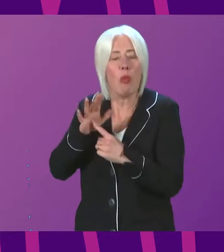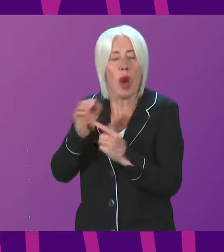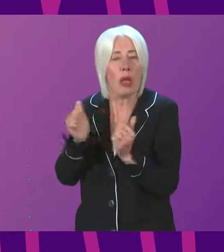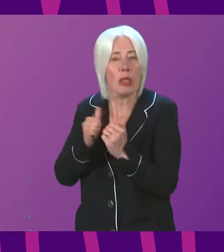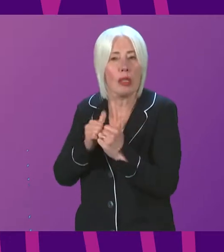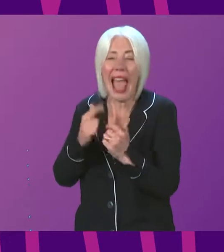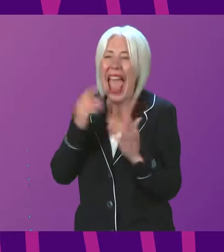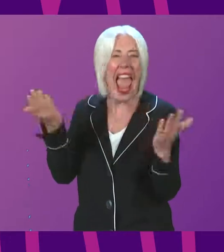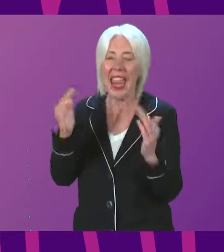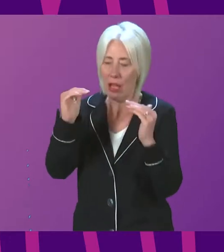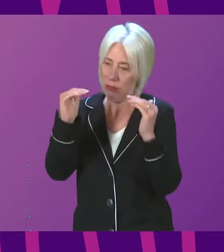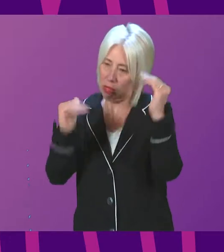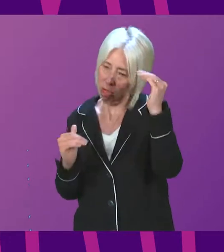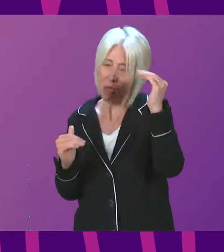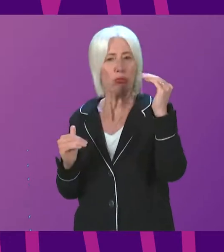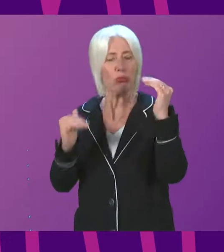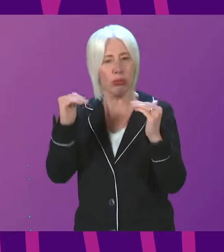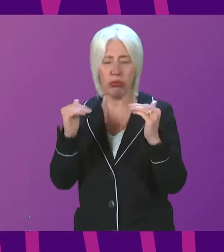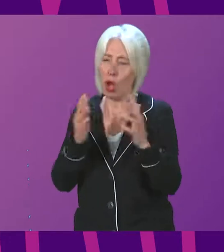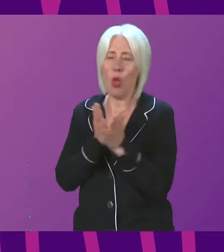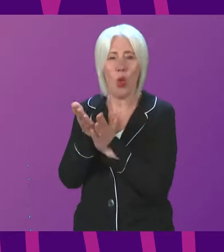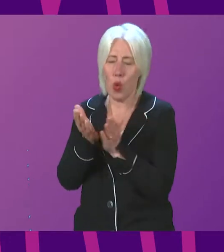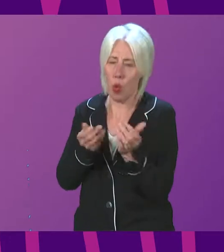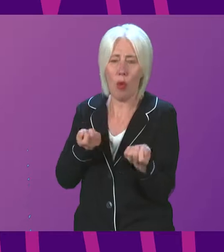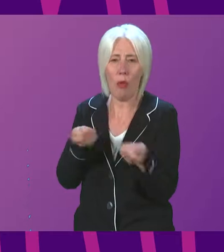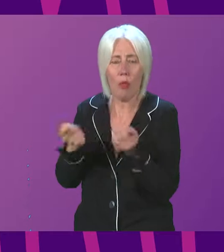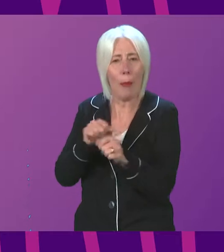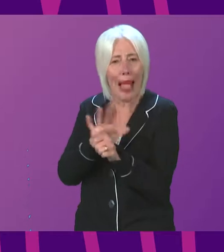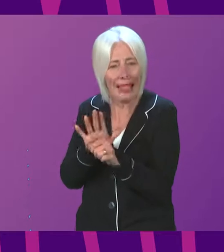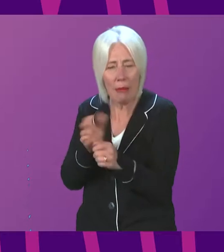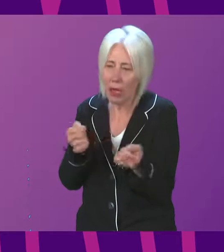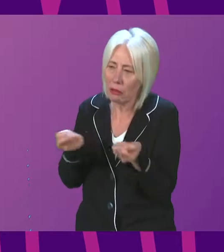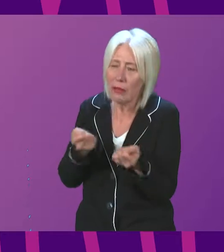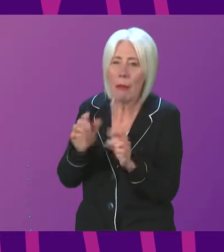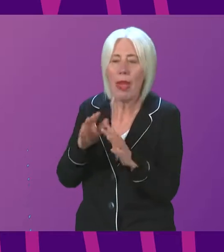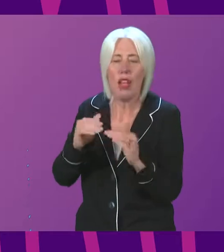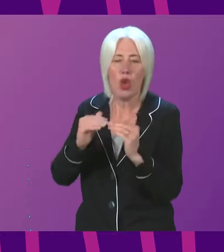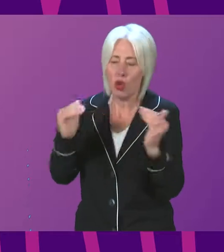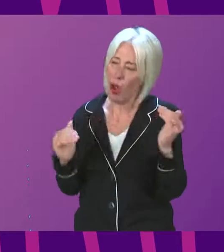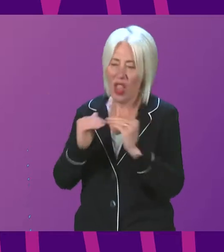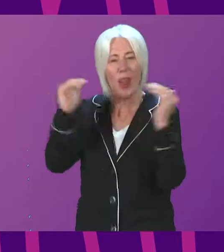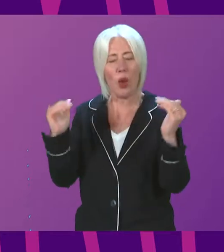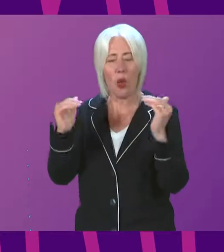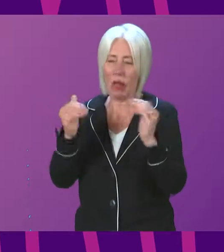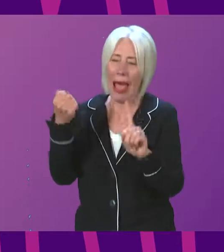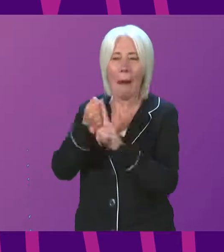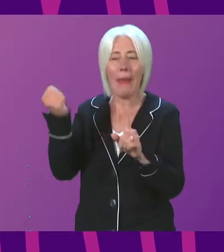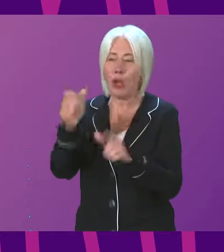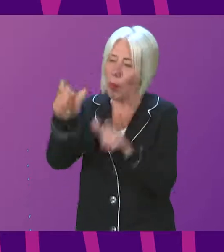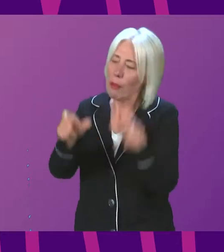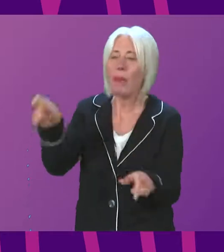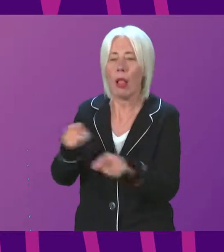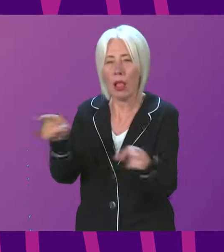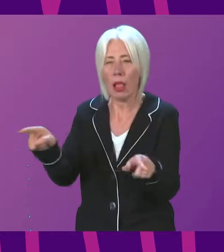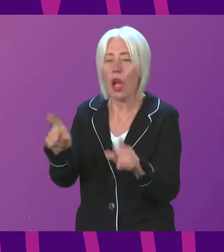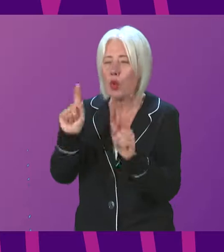disparities in the strategic elements of handling of the pandemic, including unequal impacts on people. This clarification